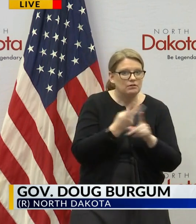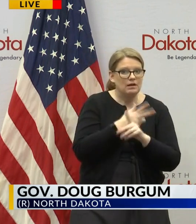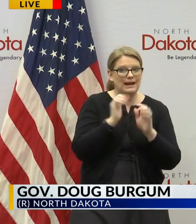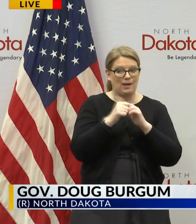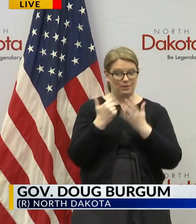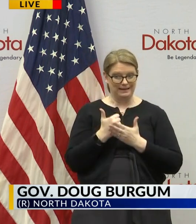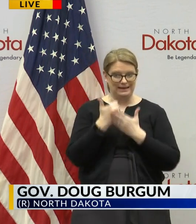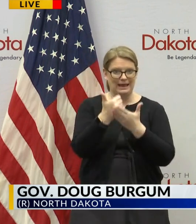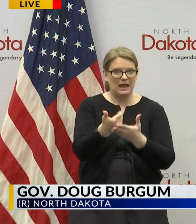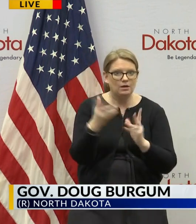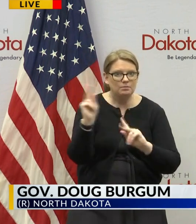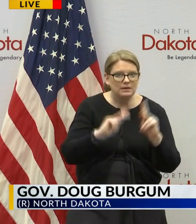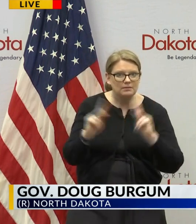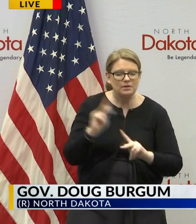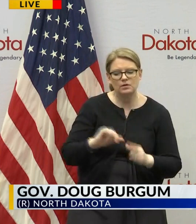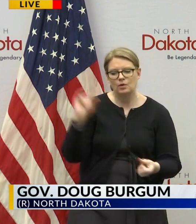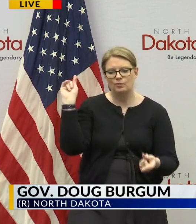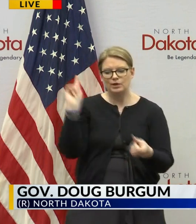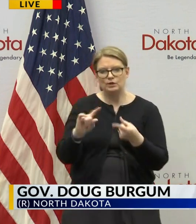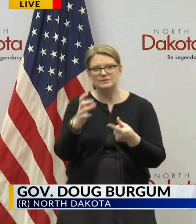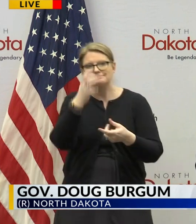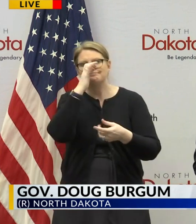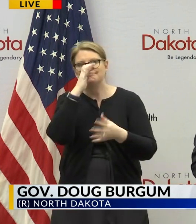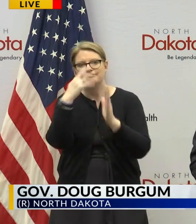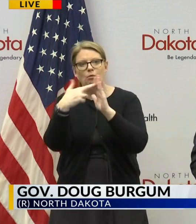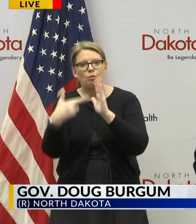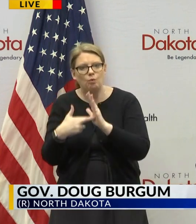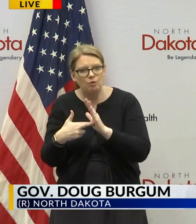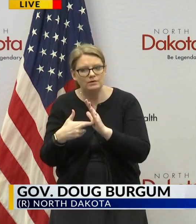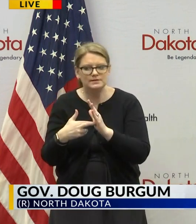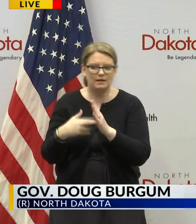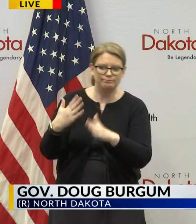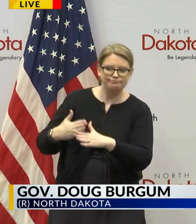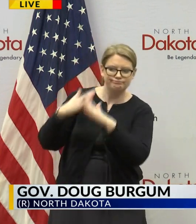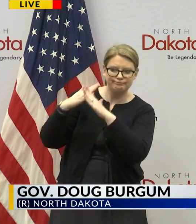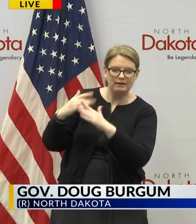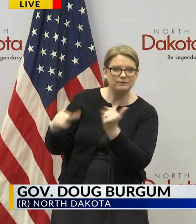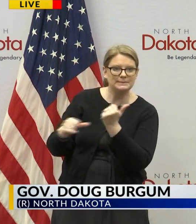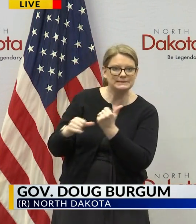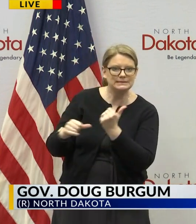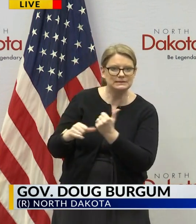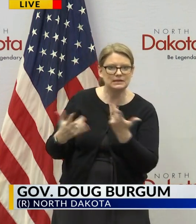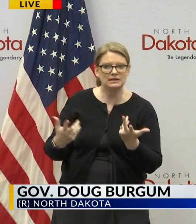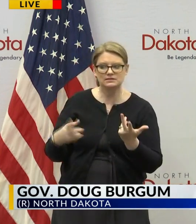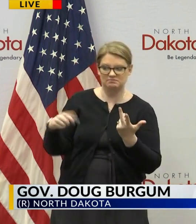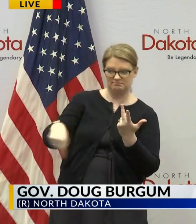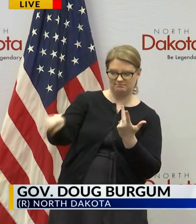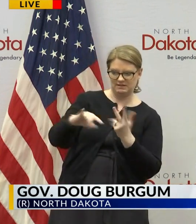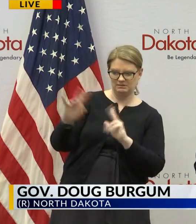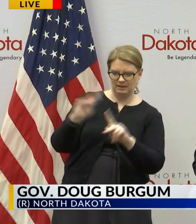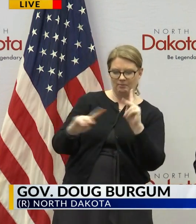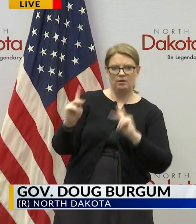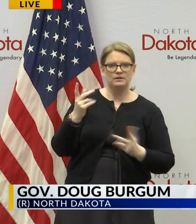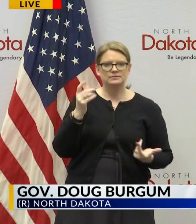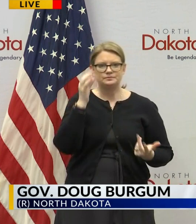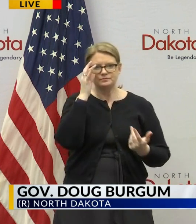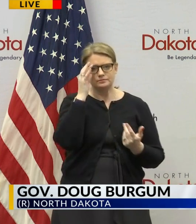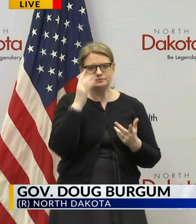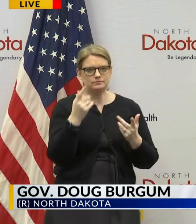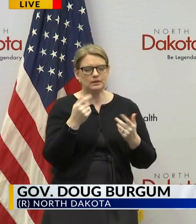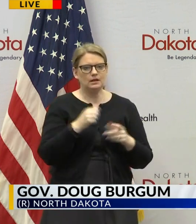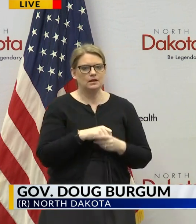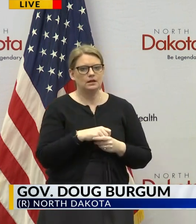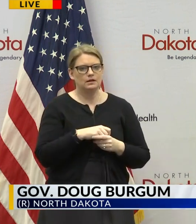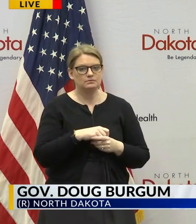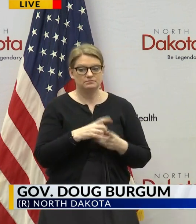looking to reduce regulations that get in the way of assisting our citizens and those citizens who are trying to help those that are most vulnerable